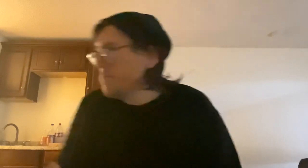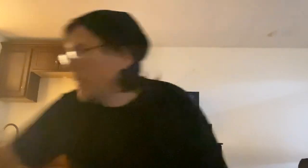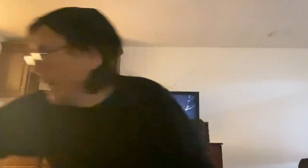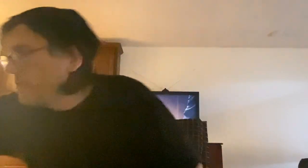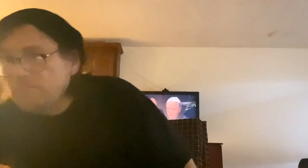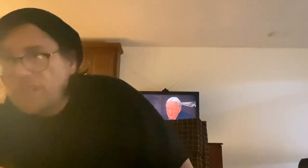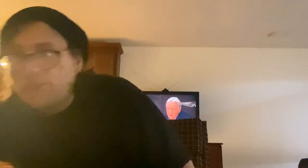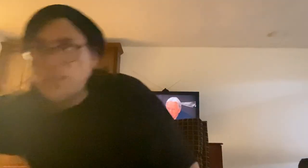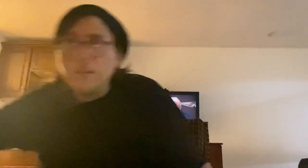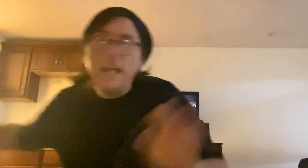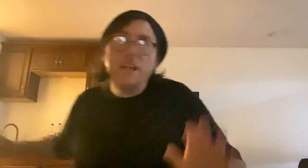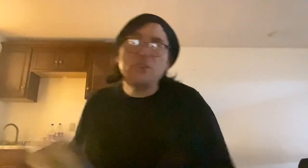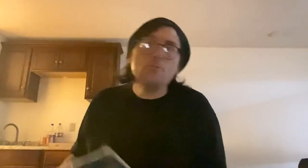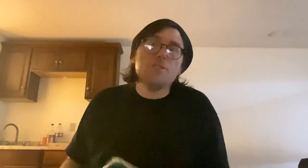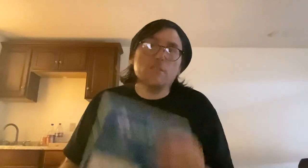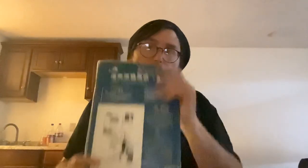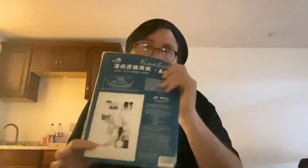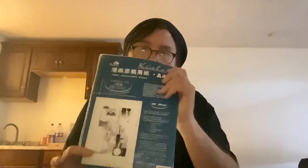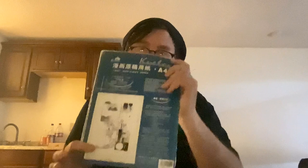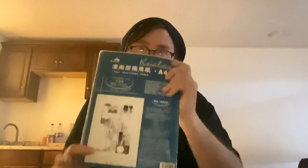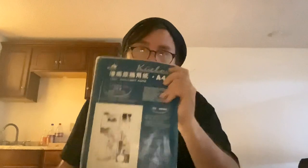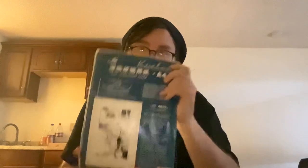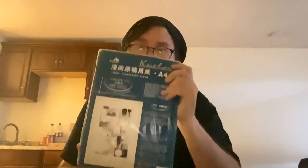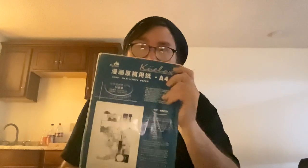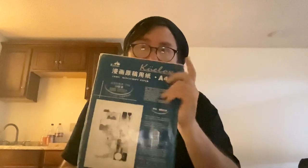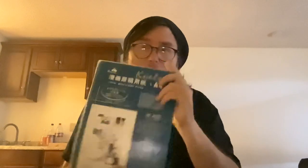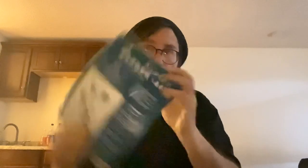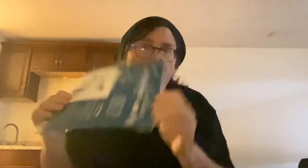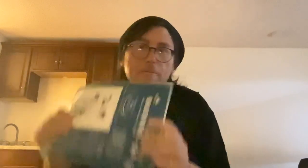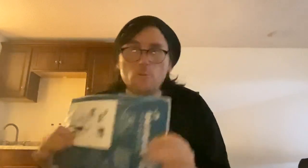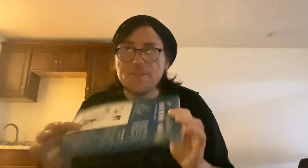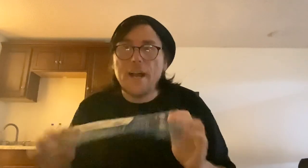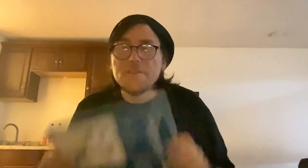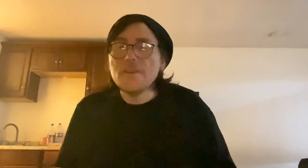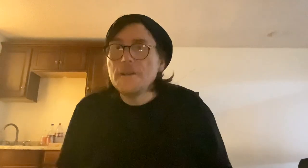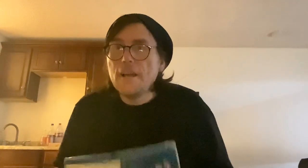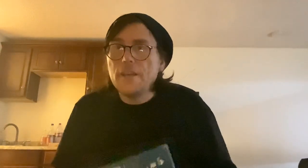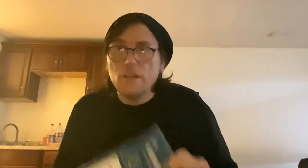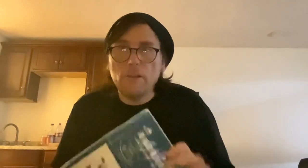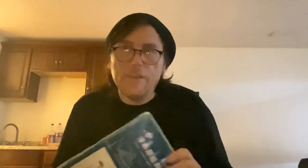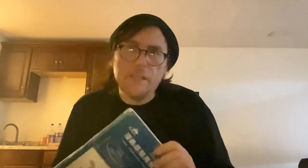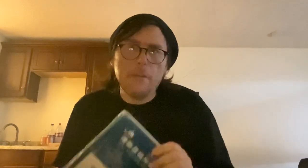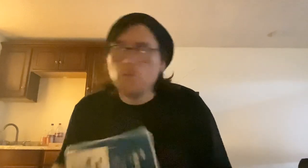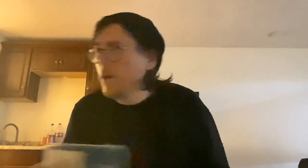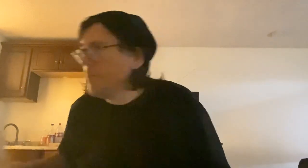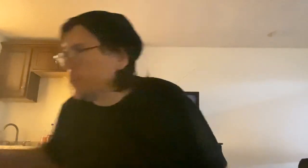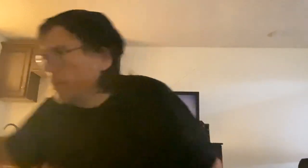fine. You know, something that you use, useful, like about this size, like an A4 size, you know, how to, like, whatever, you know,